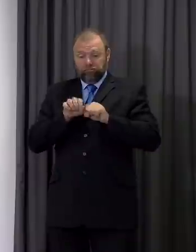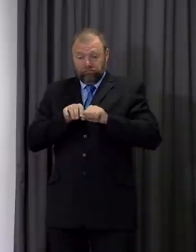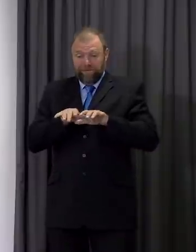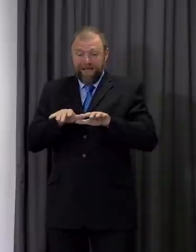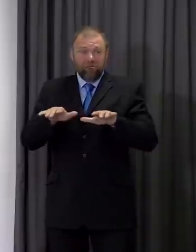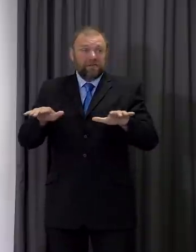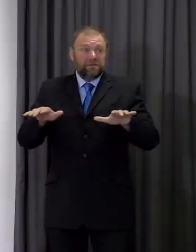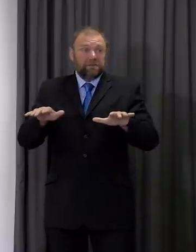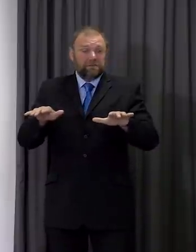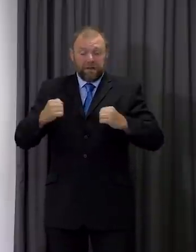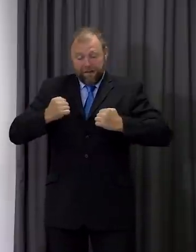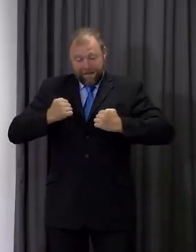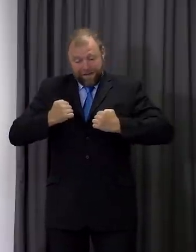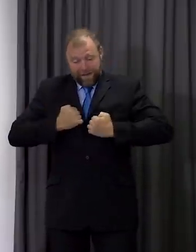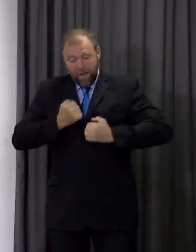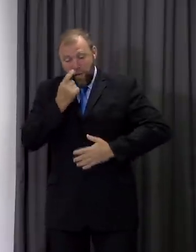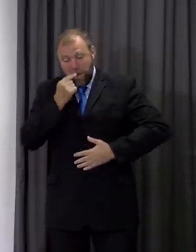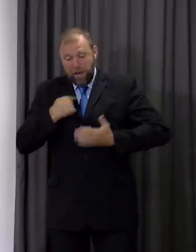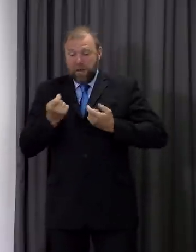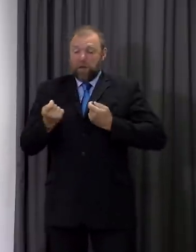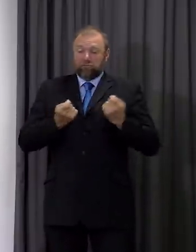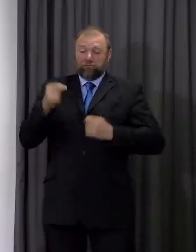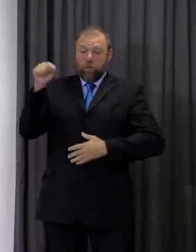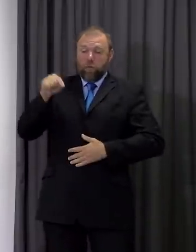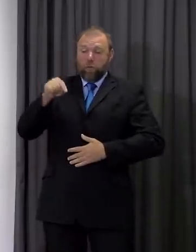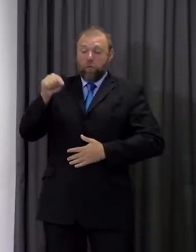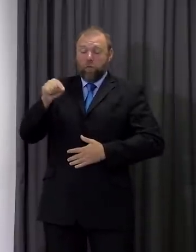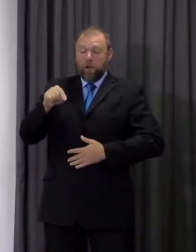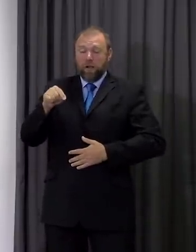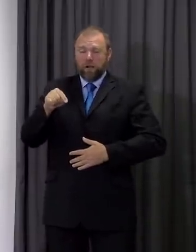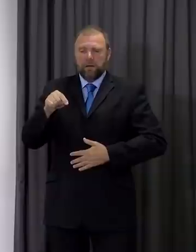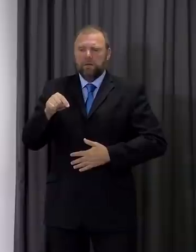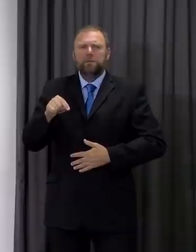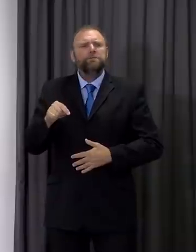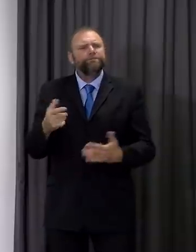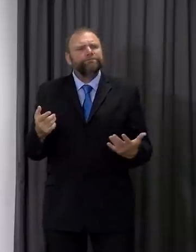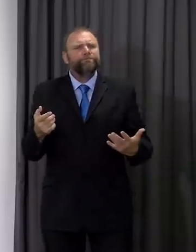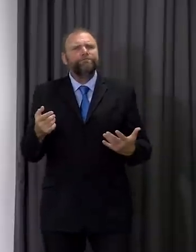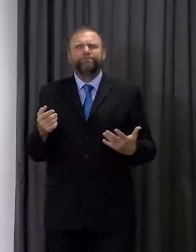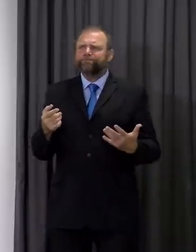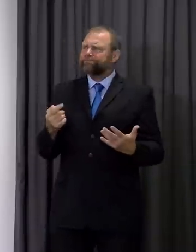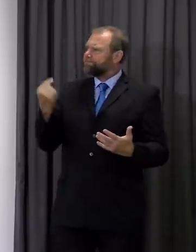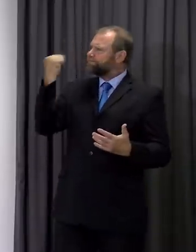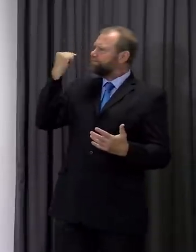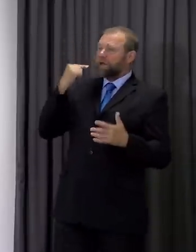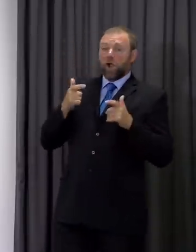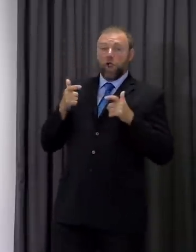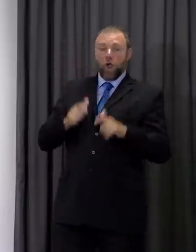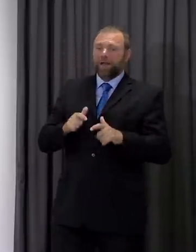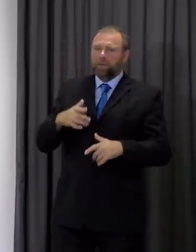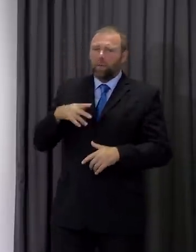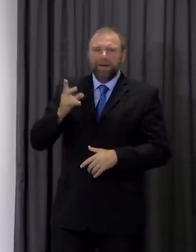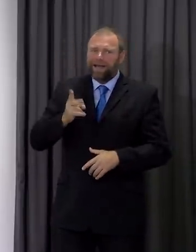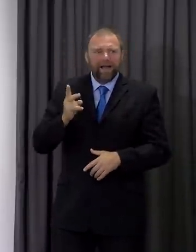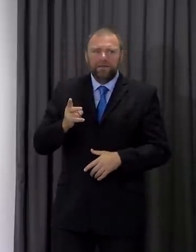it, the drastic measures that we took in having a national lockdown is not something that I want to return to if we can avoid